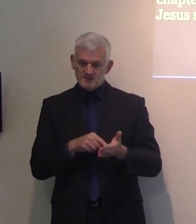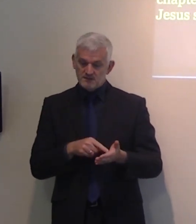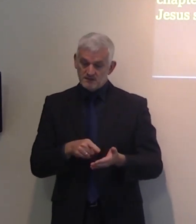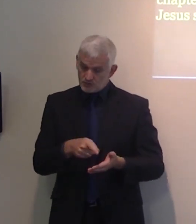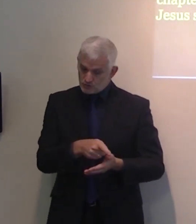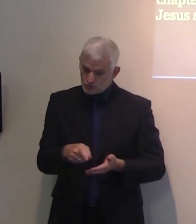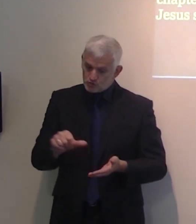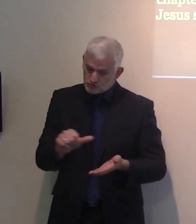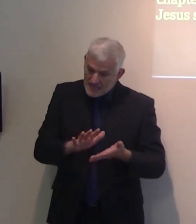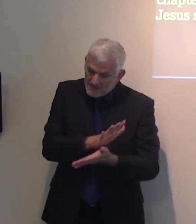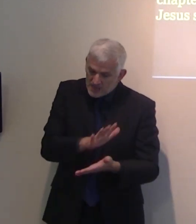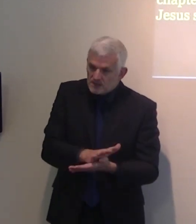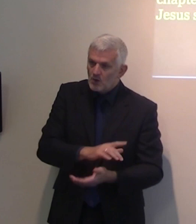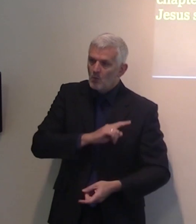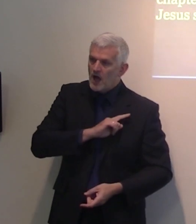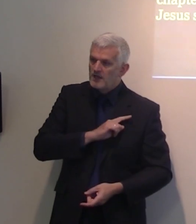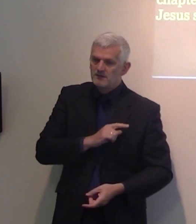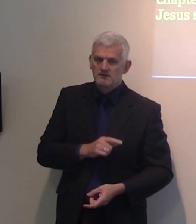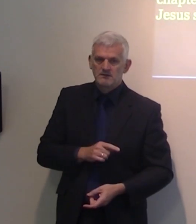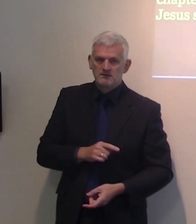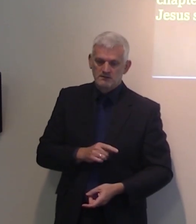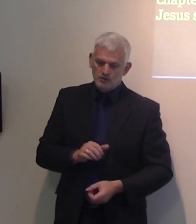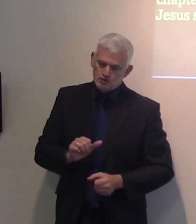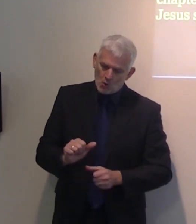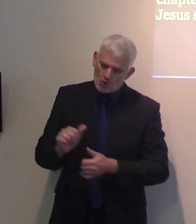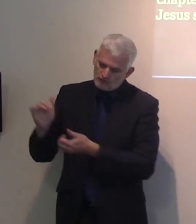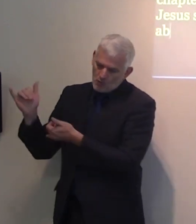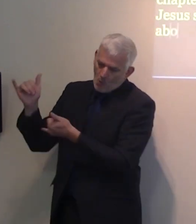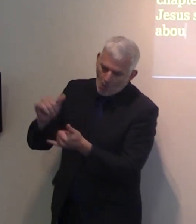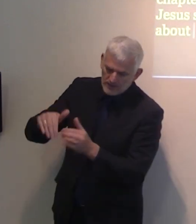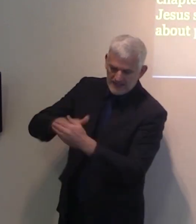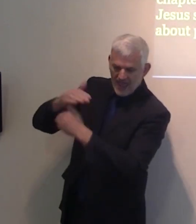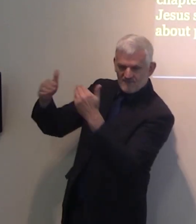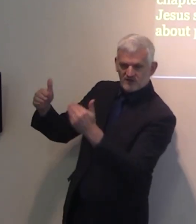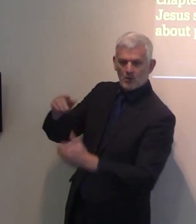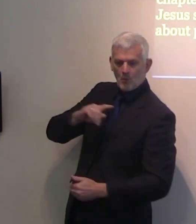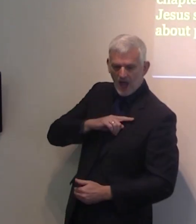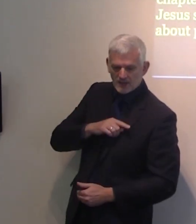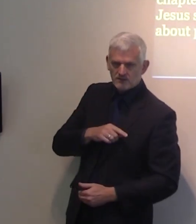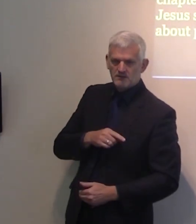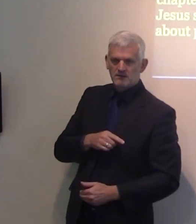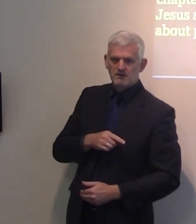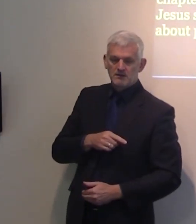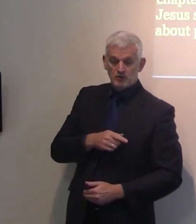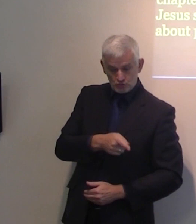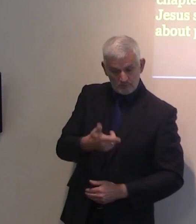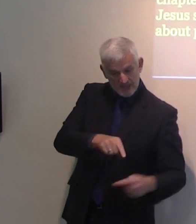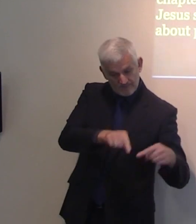be exceeding glad, for great is your reward in heaven. For so persecuted they the prophets which